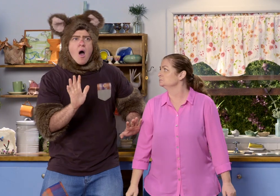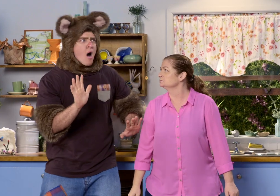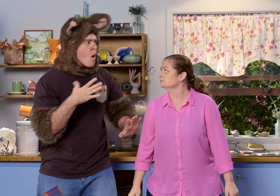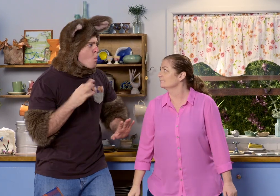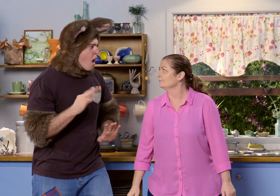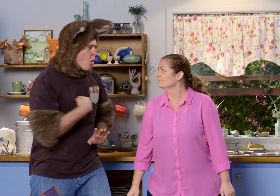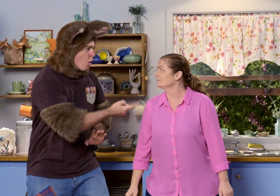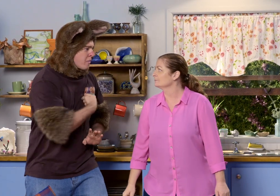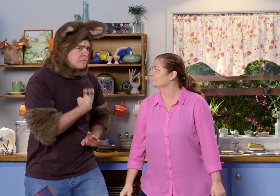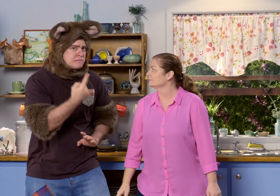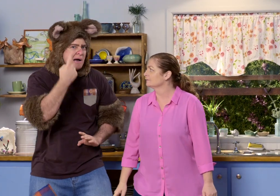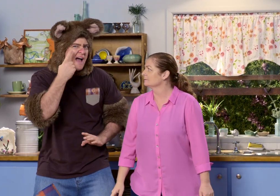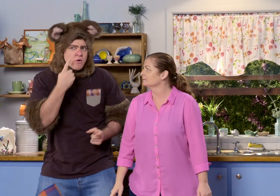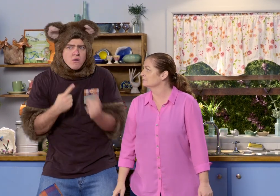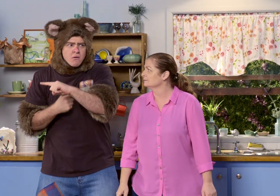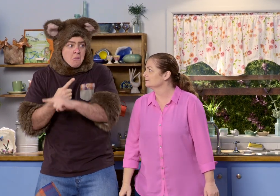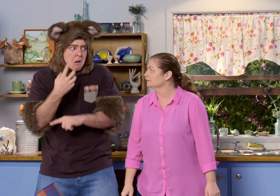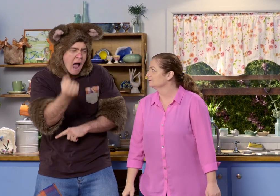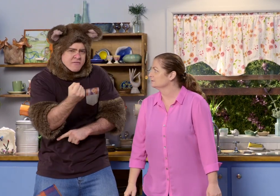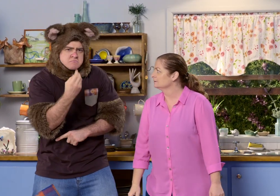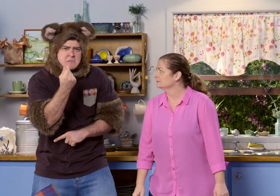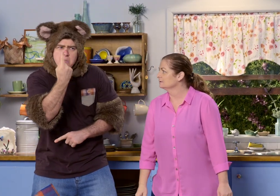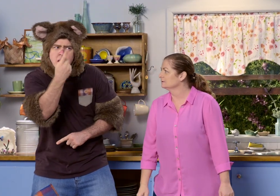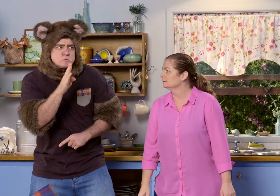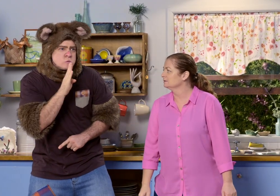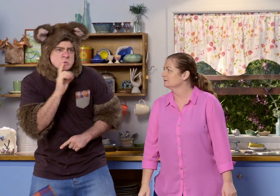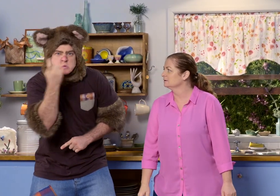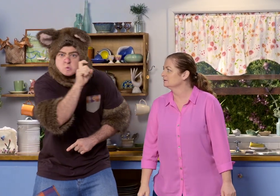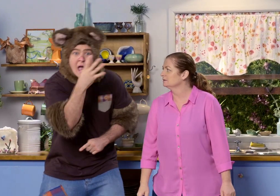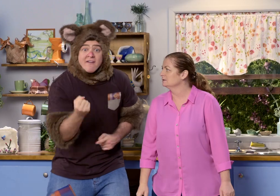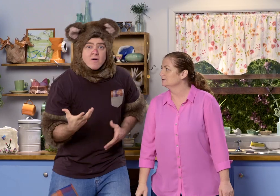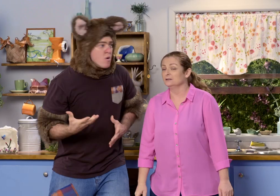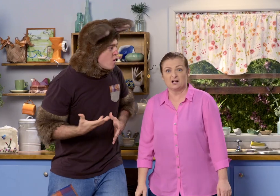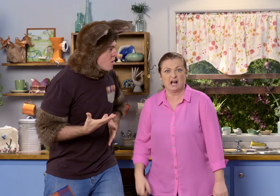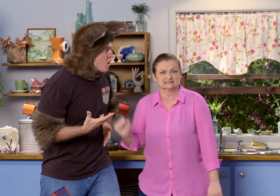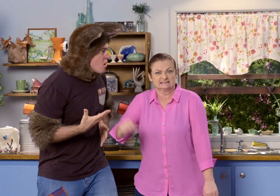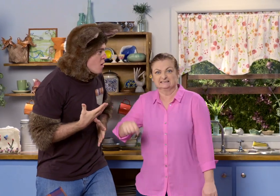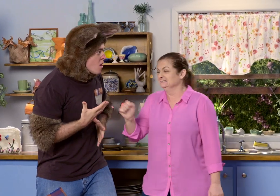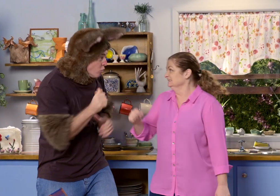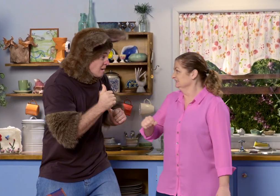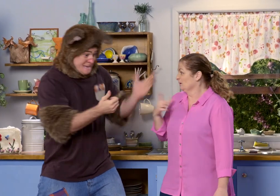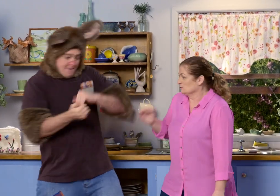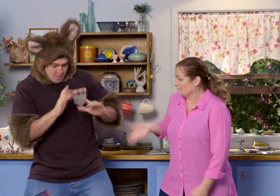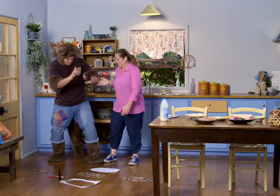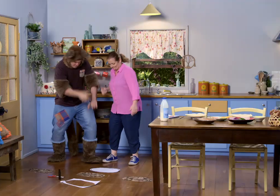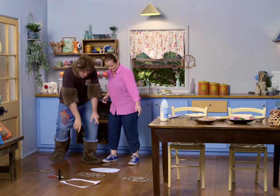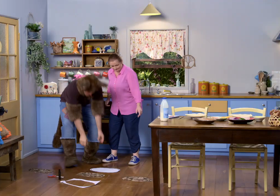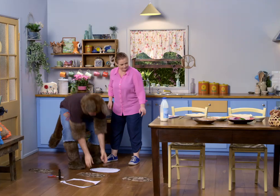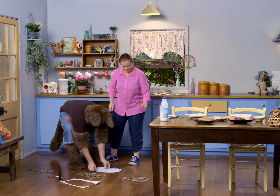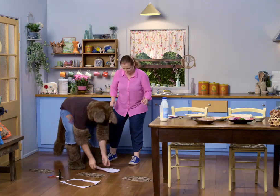But why don't we go outside and see if there is a mystery person out there? OK, let's go. All right, come on. Oh,